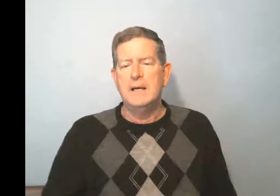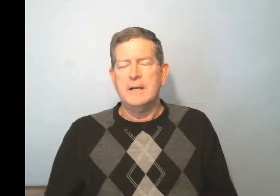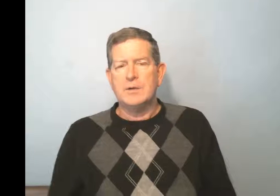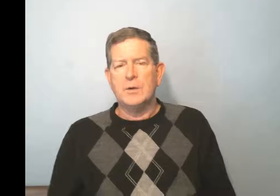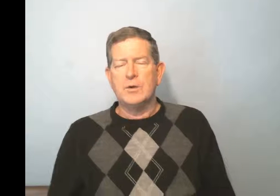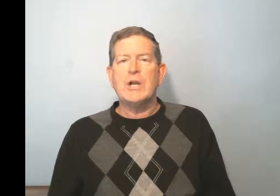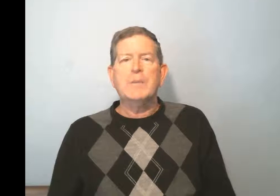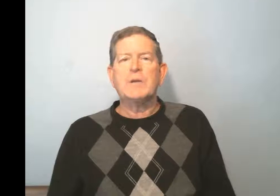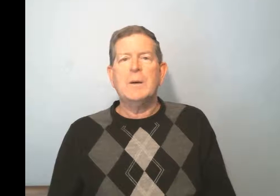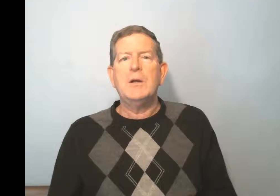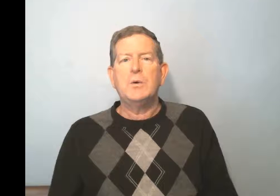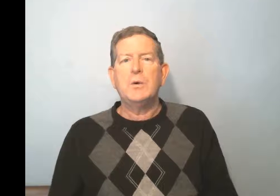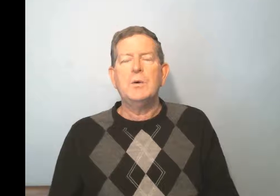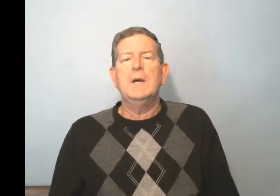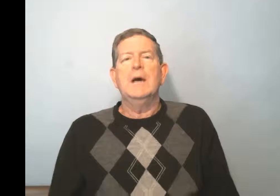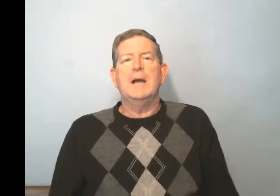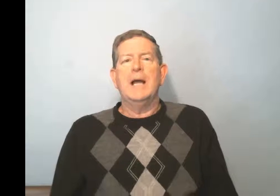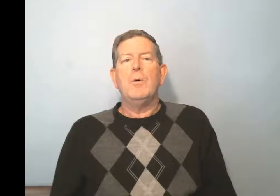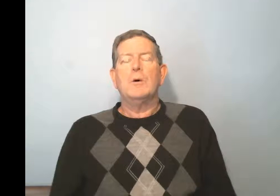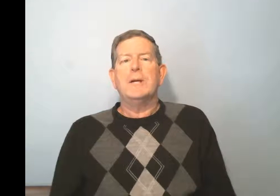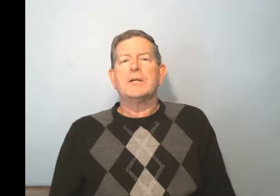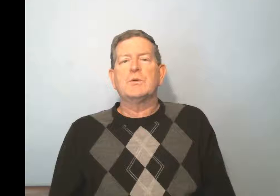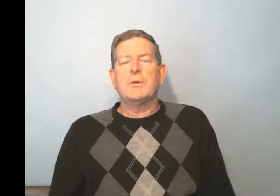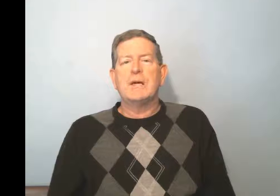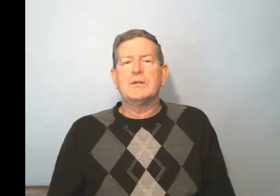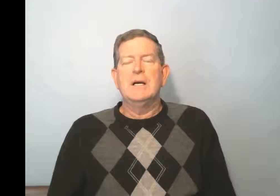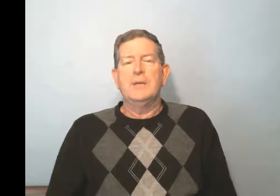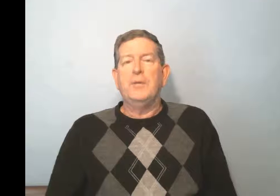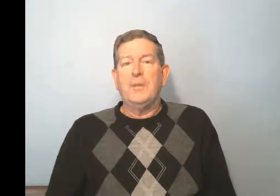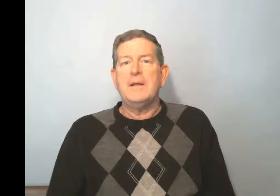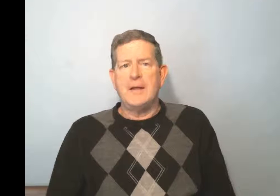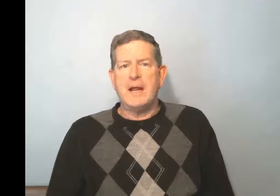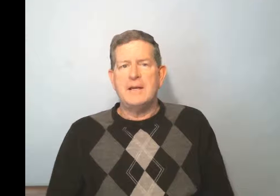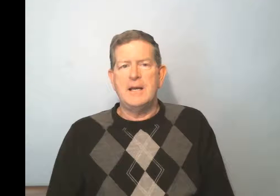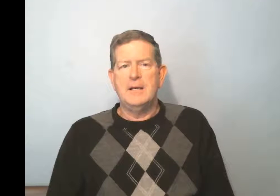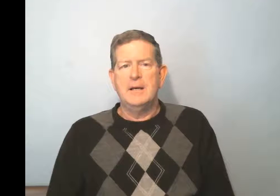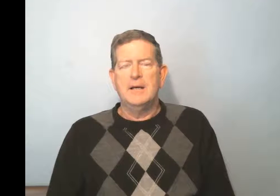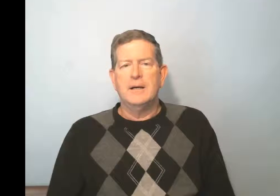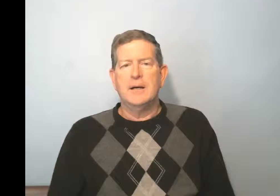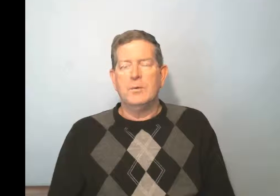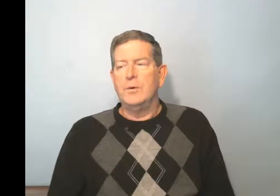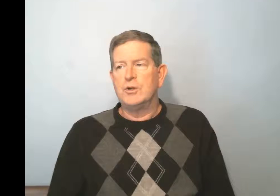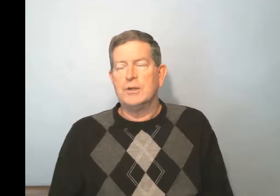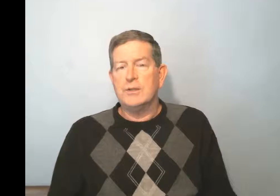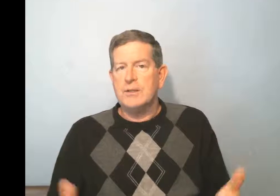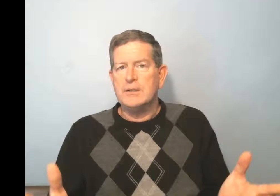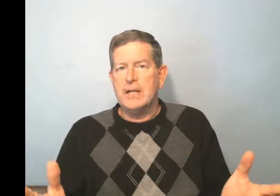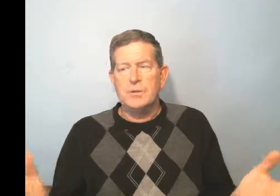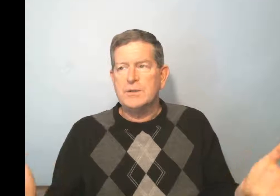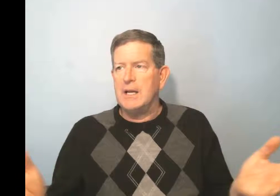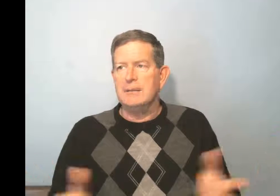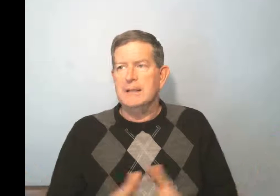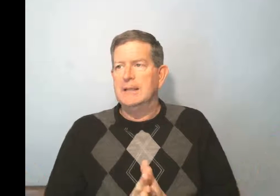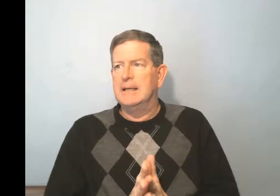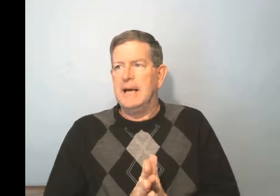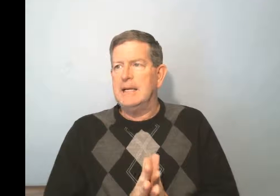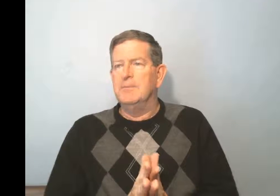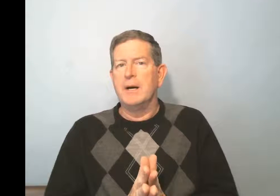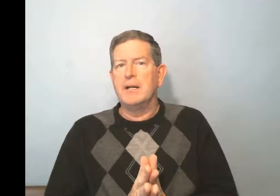So, j'ai besoin de, and now we're going to express the thing that I need, which is, in this case, we'll say, I need money